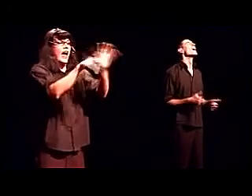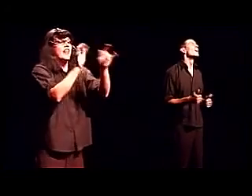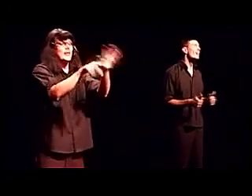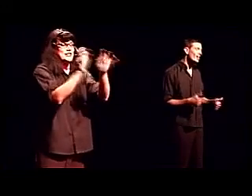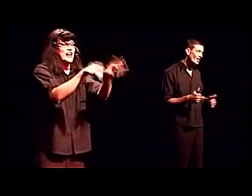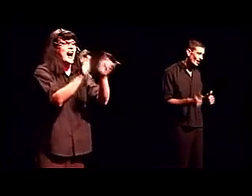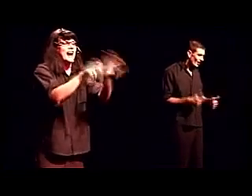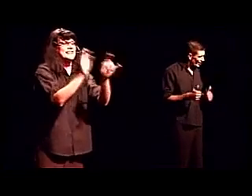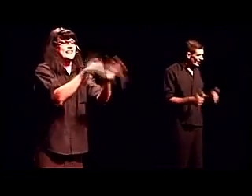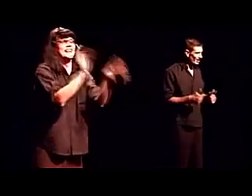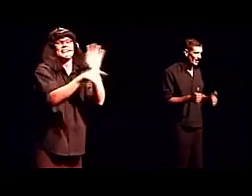Have nice.